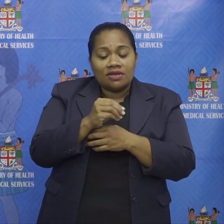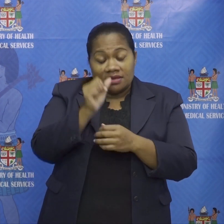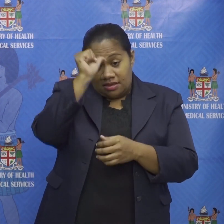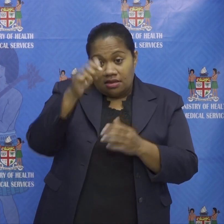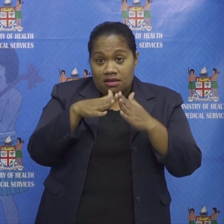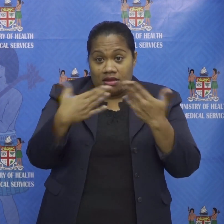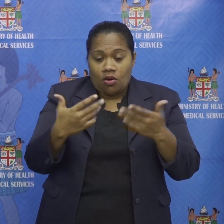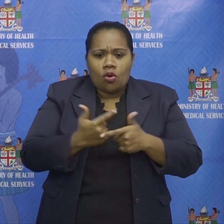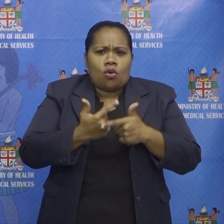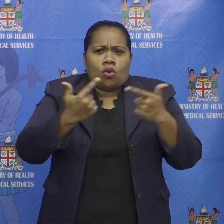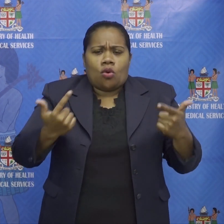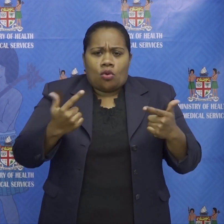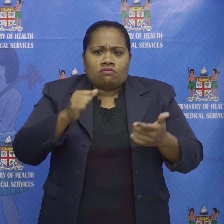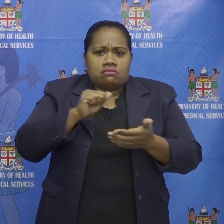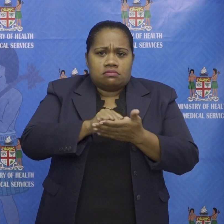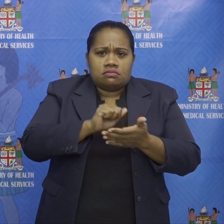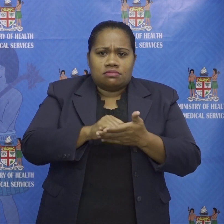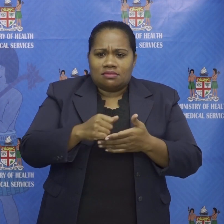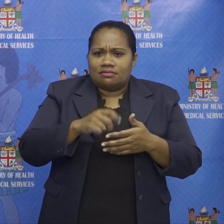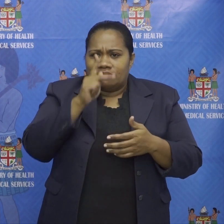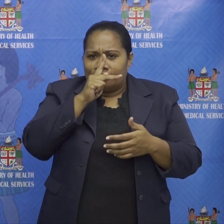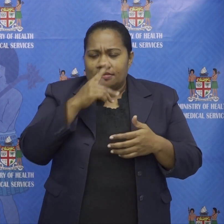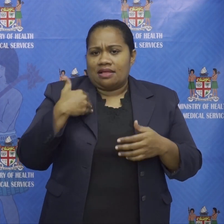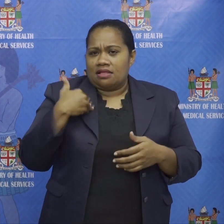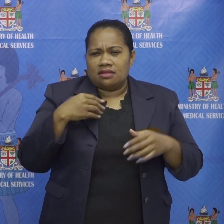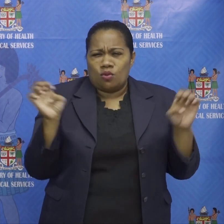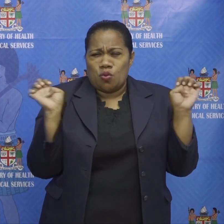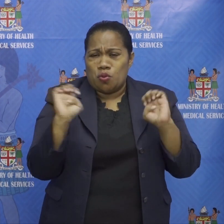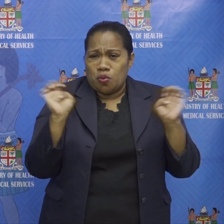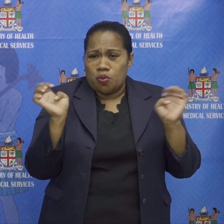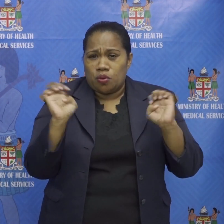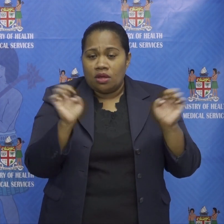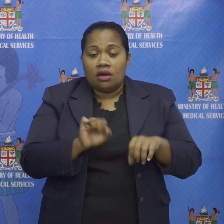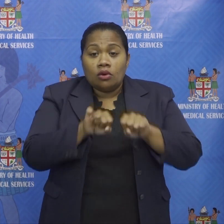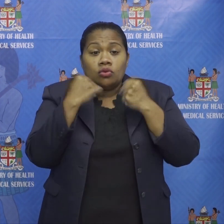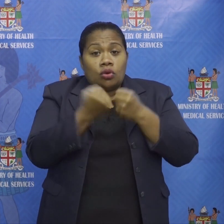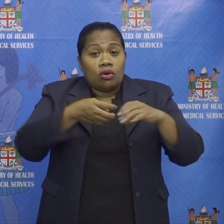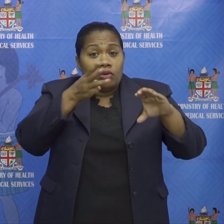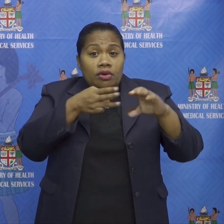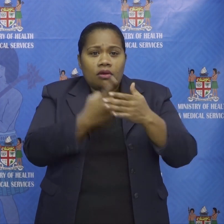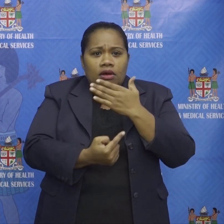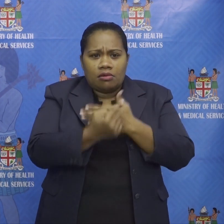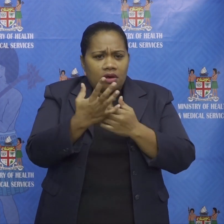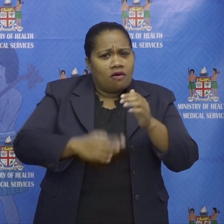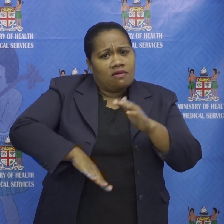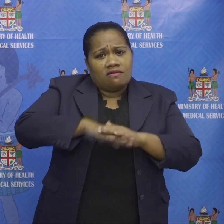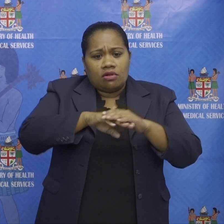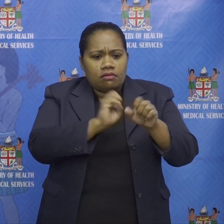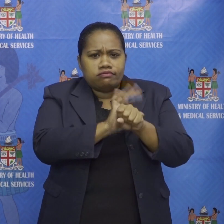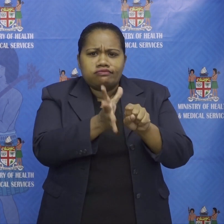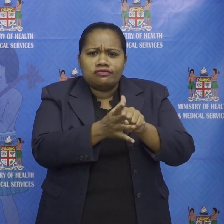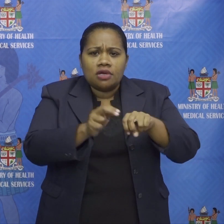emergency social media feeds are full with videos of COVID funerals at crowded